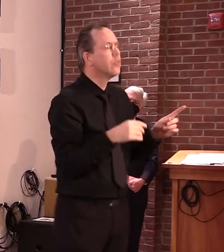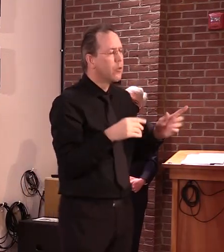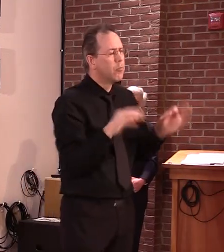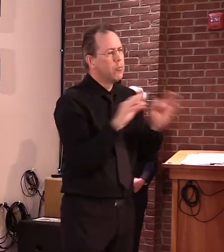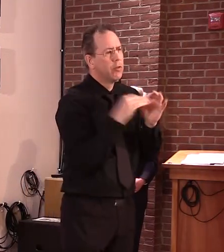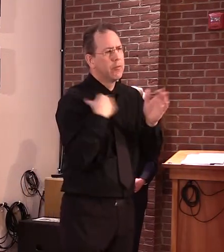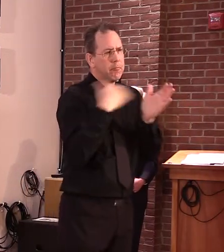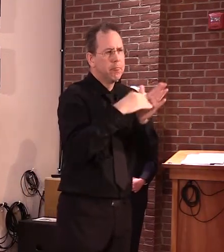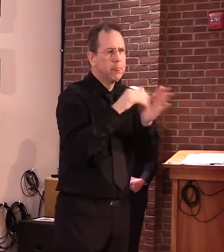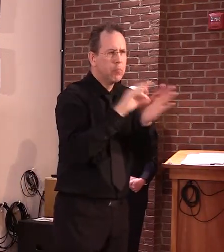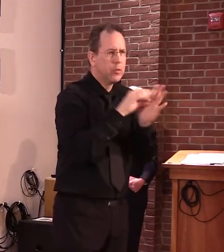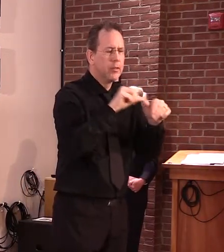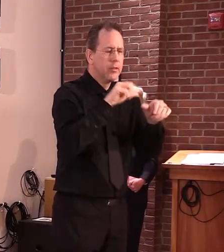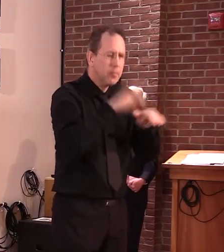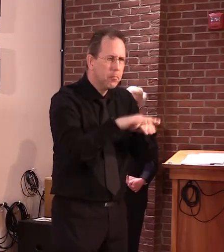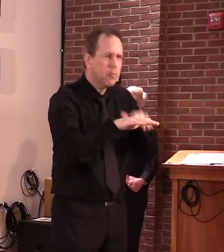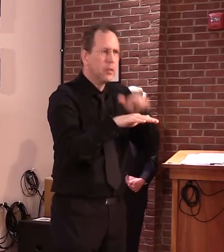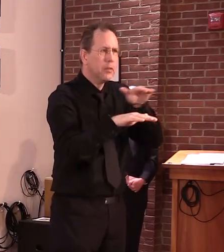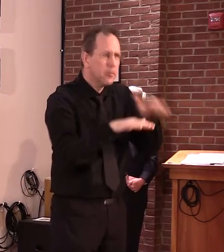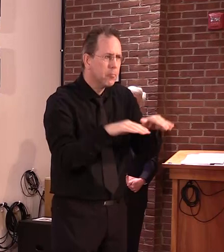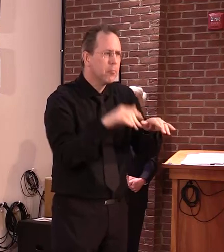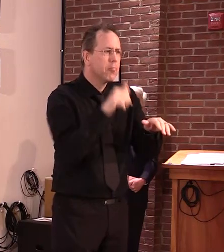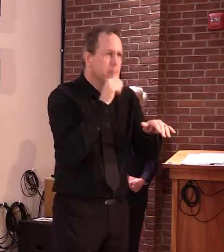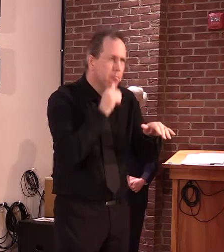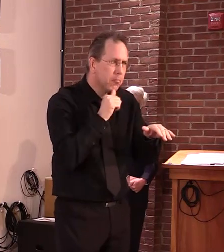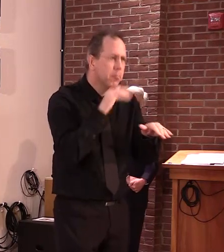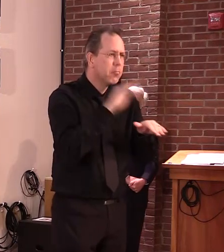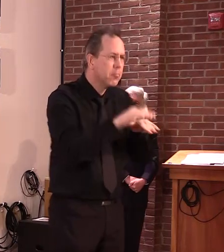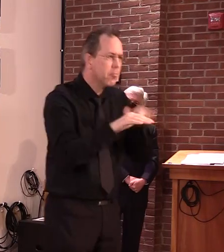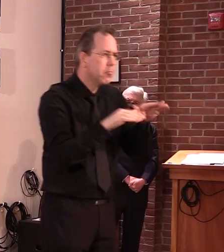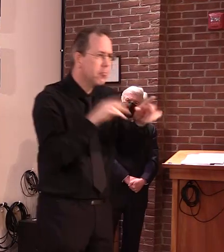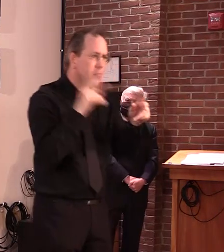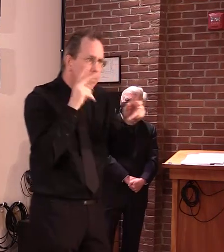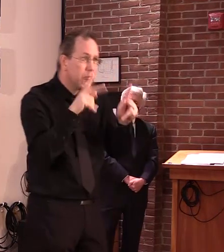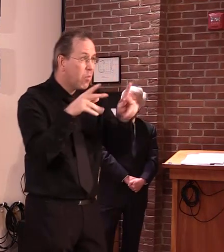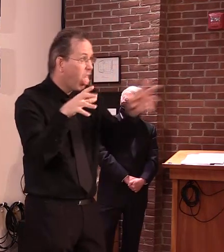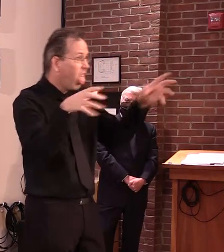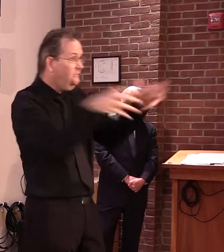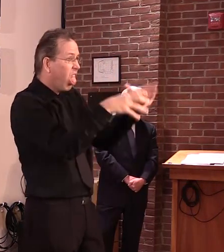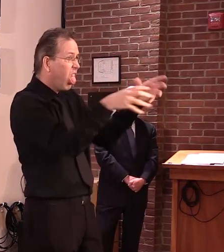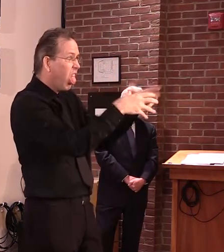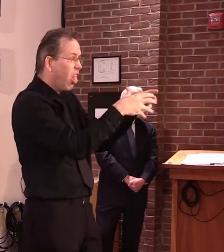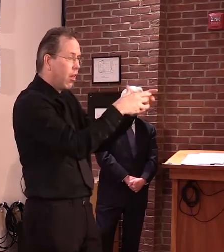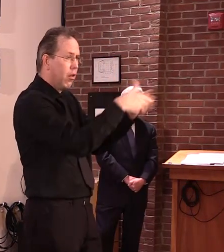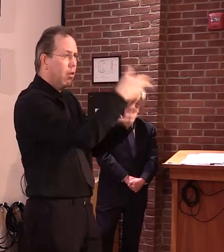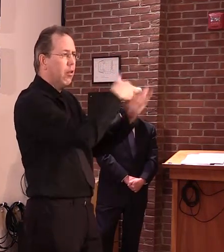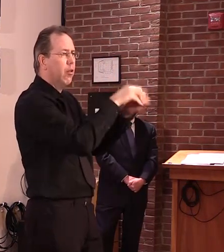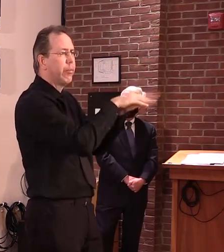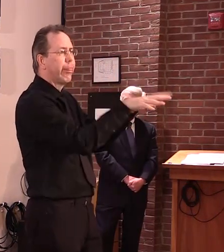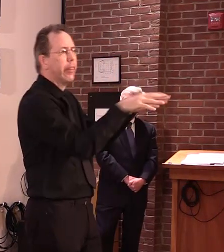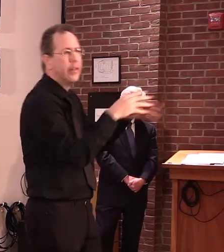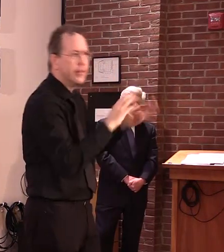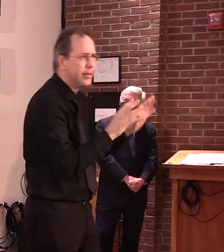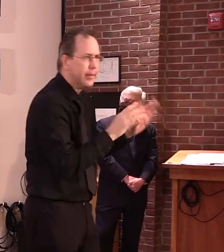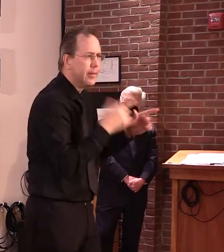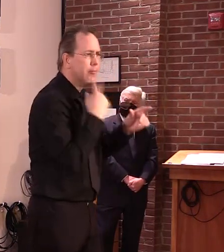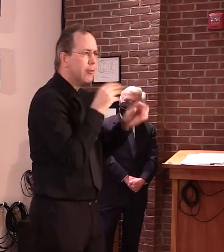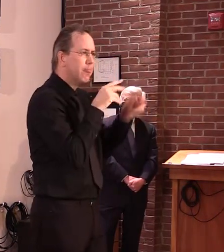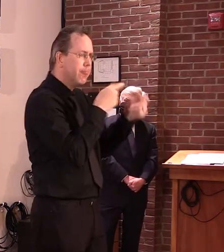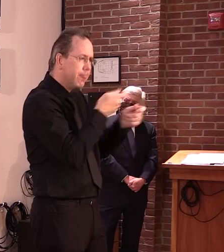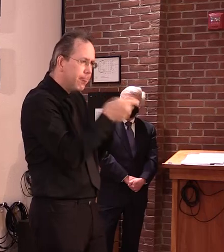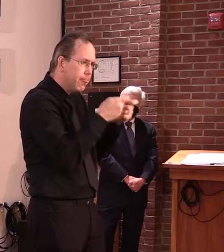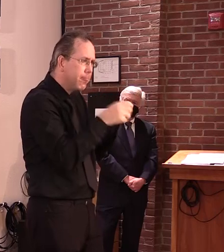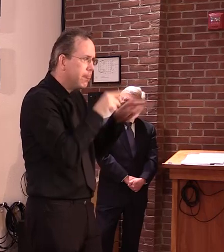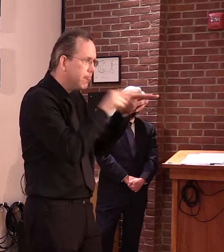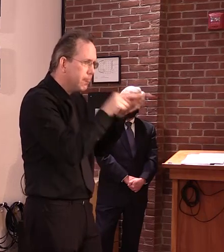we have a limit of 10 mass gatherings of 10. I would expect as we did when we first started with I